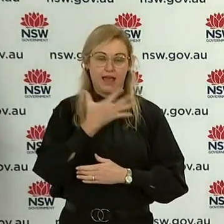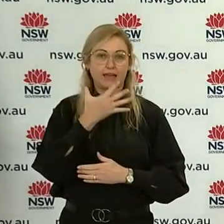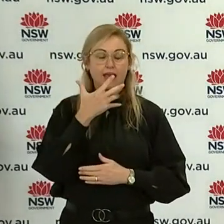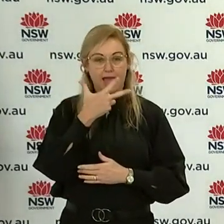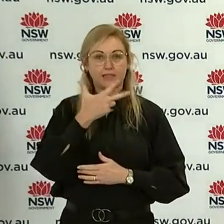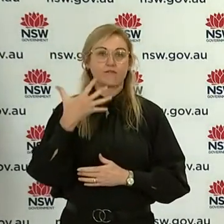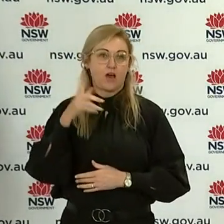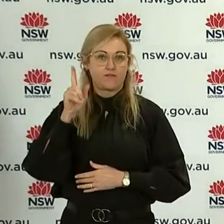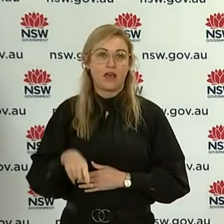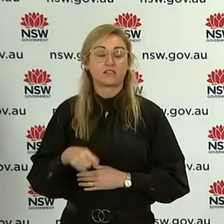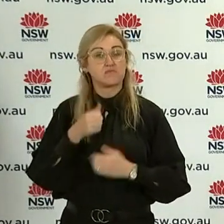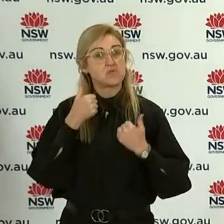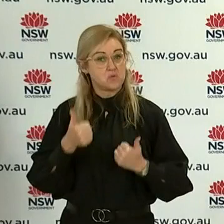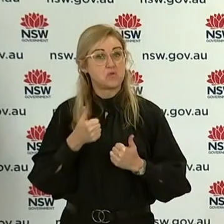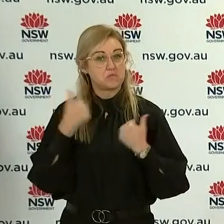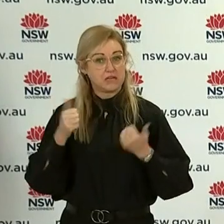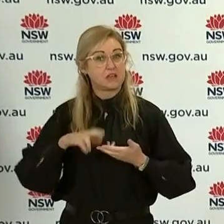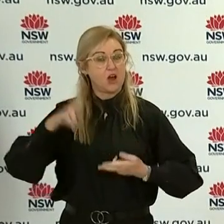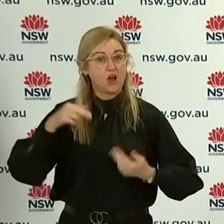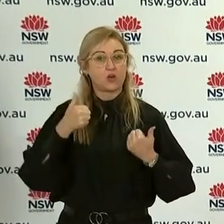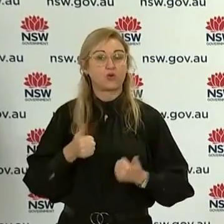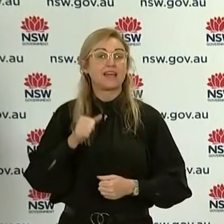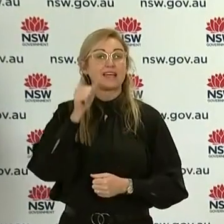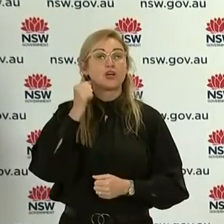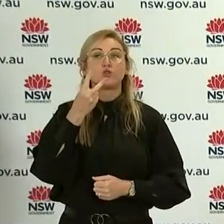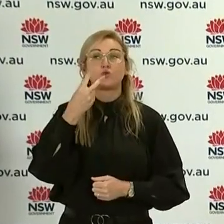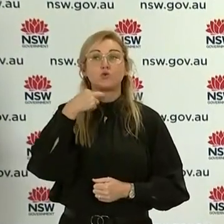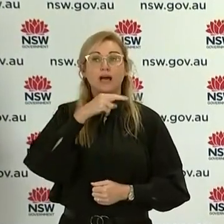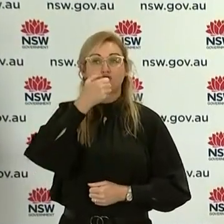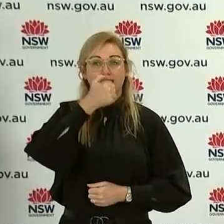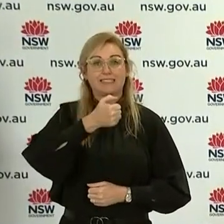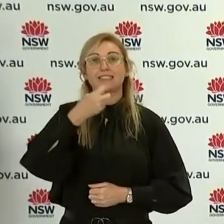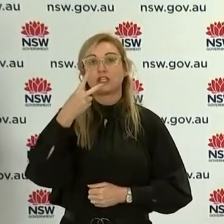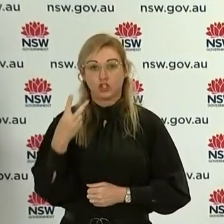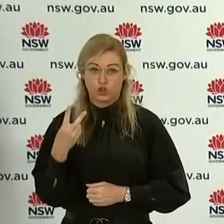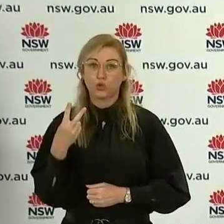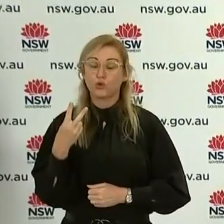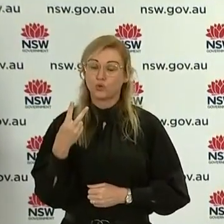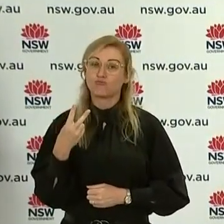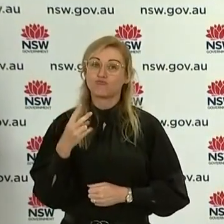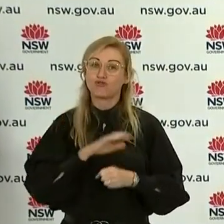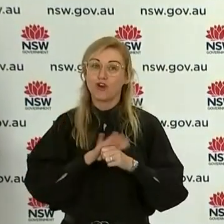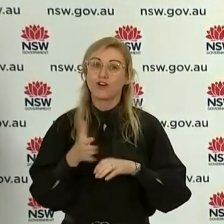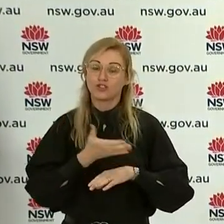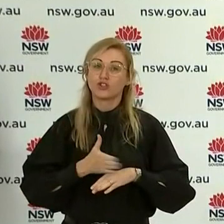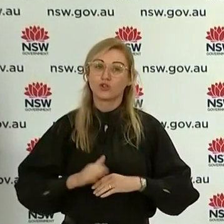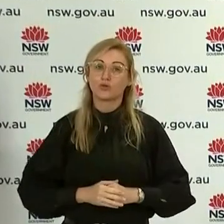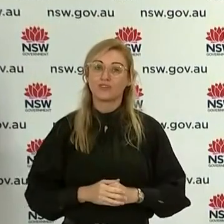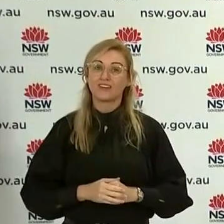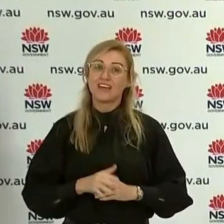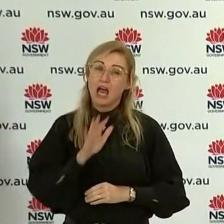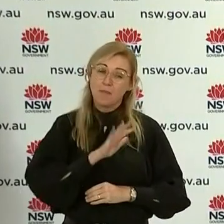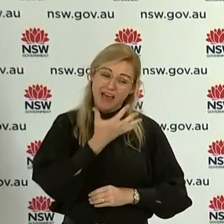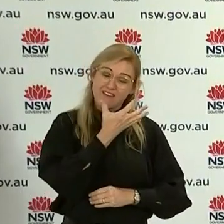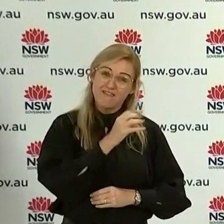testing rates high. To 8pm yesterday, there were 262 cases of community transmission, with at least 50 of those